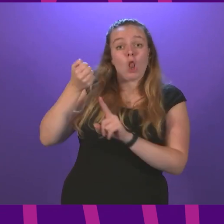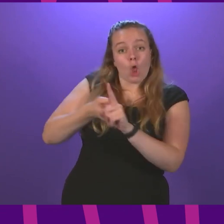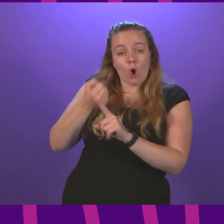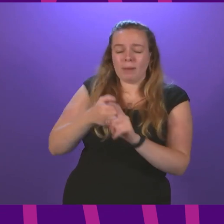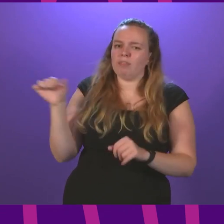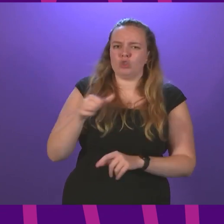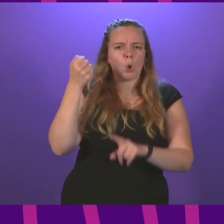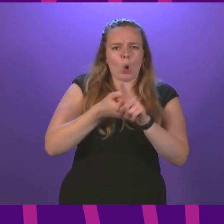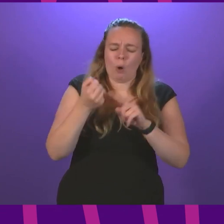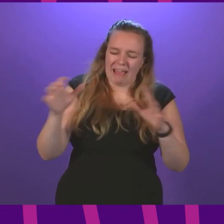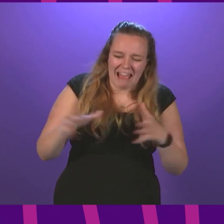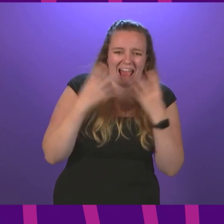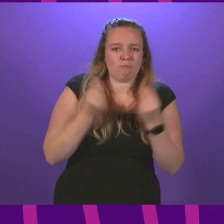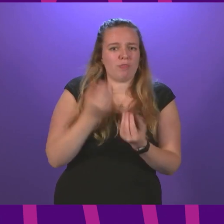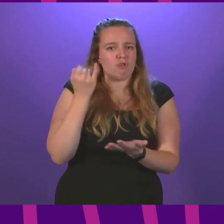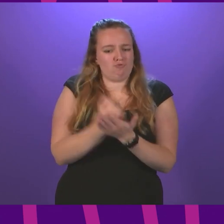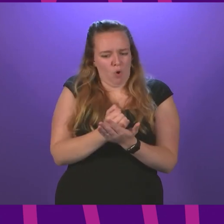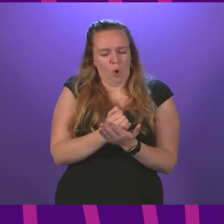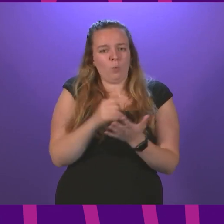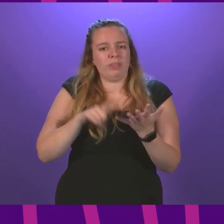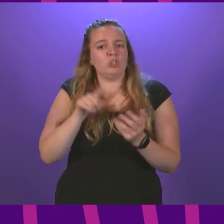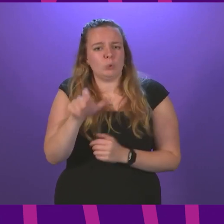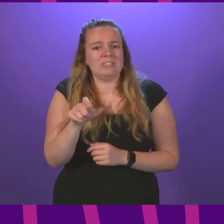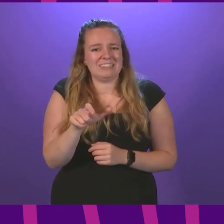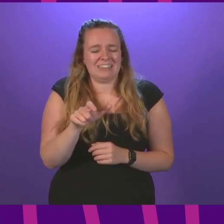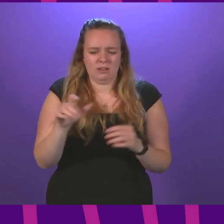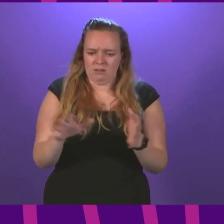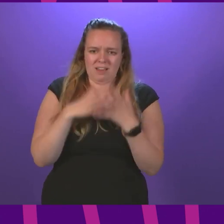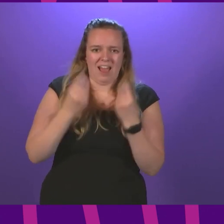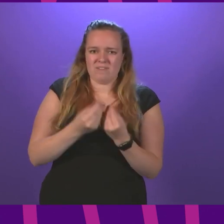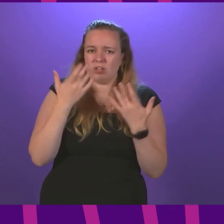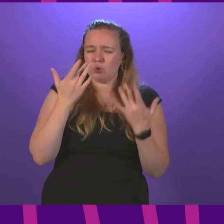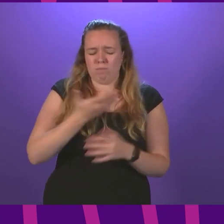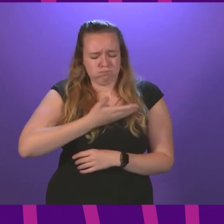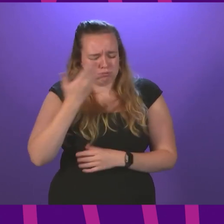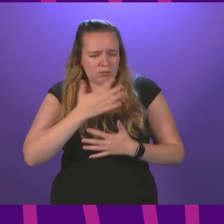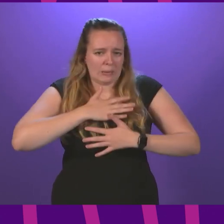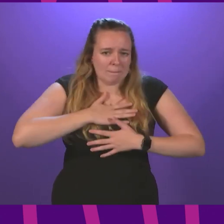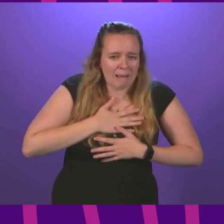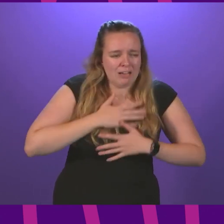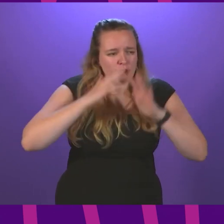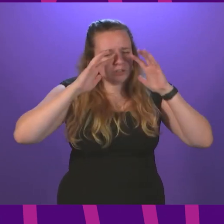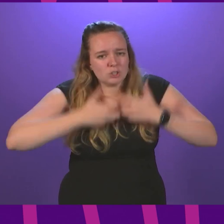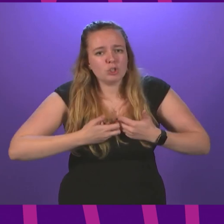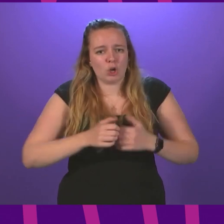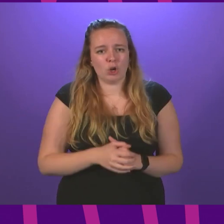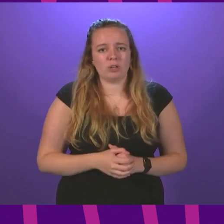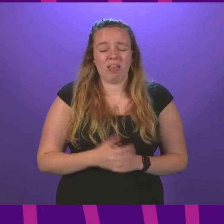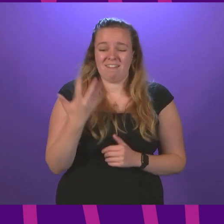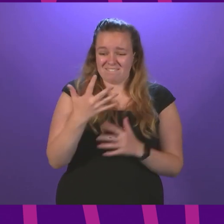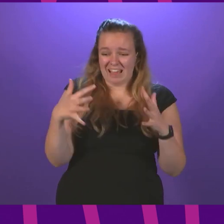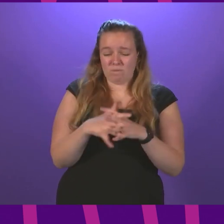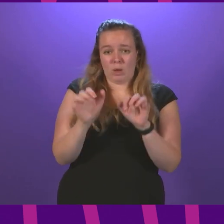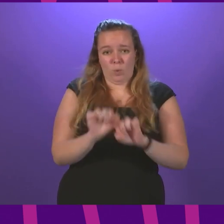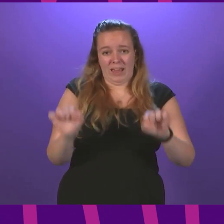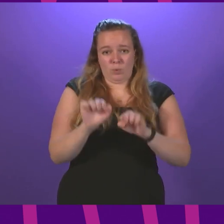they should lobby about everything that's wrong about universal credit, everything that shows their lack of compassion and concern. The five-week wait that